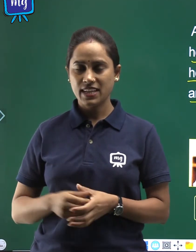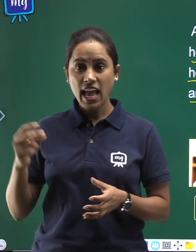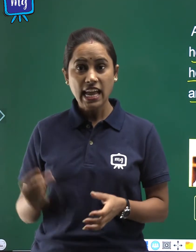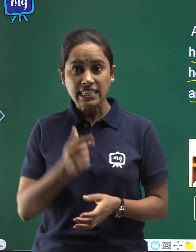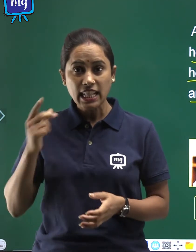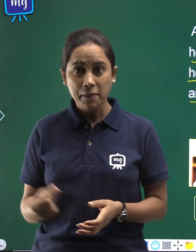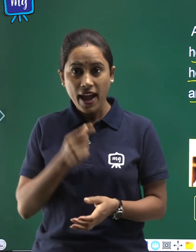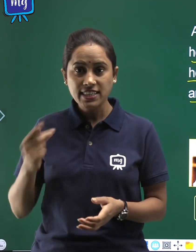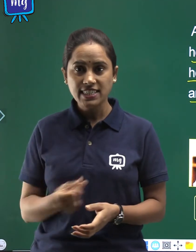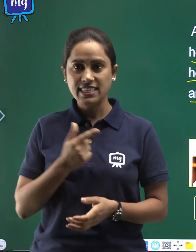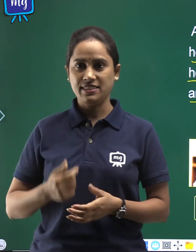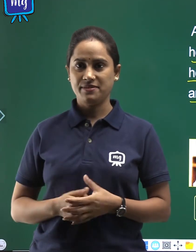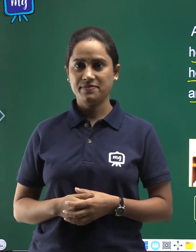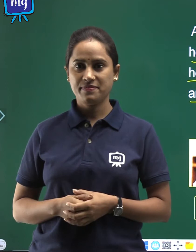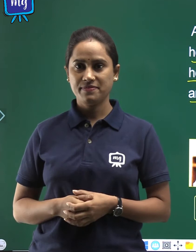jaldbaji,